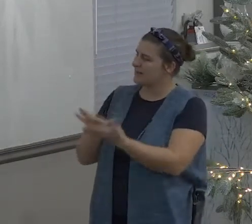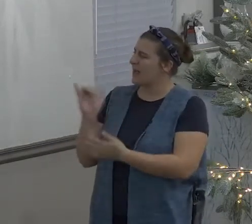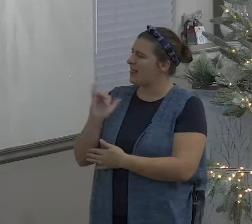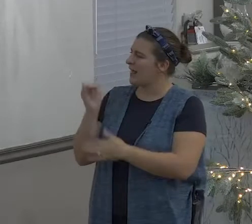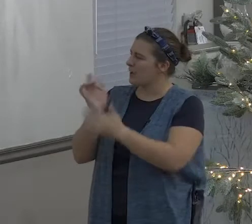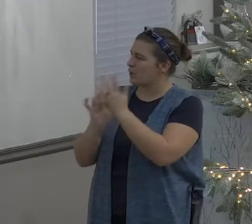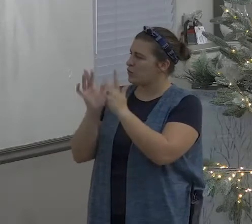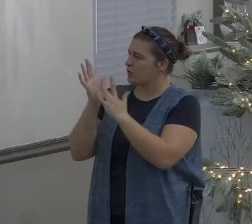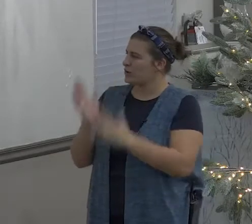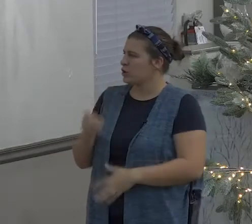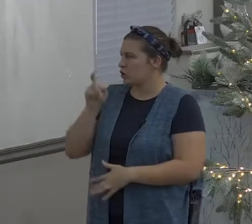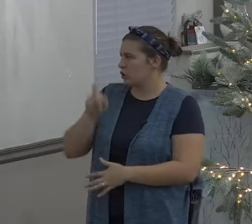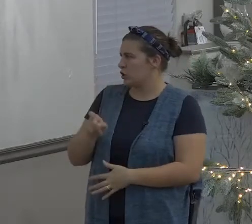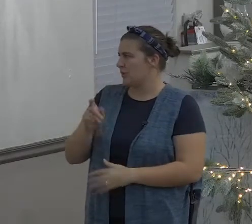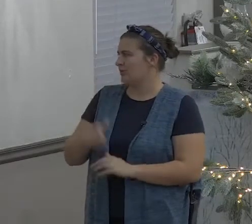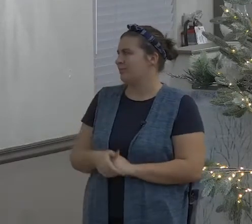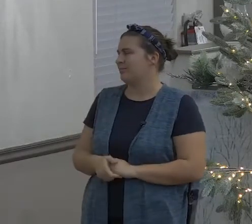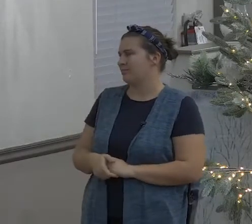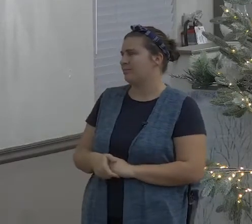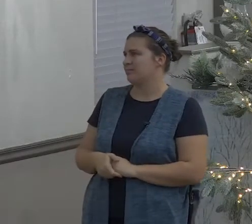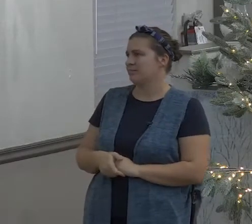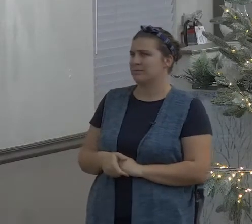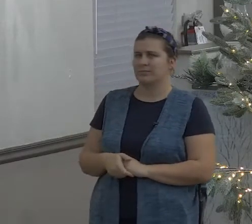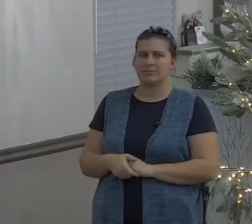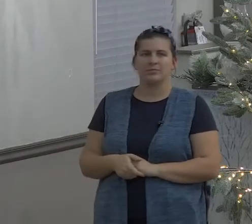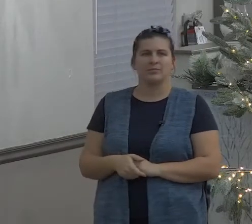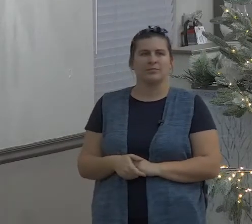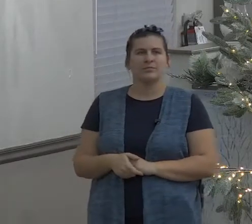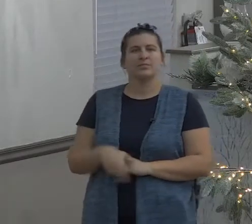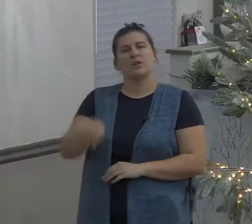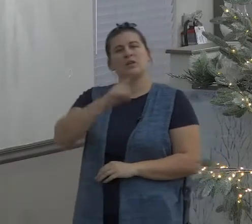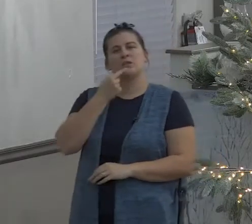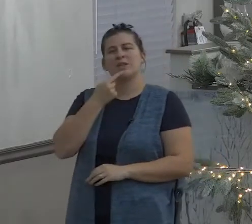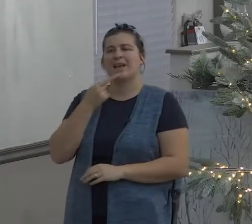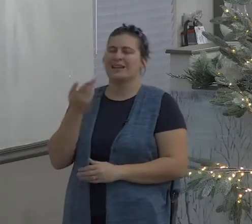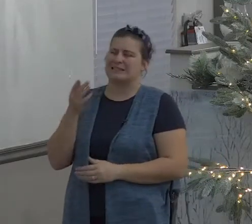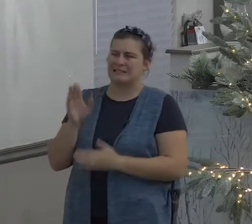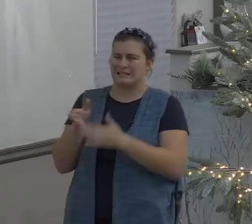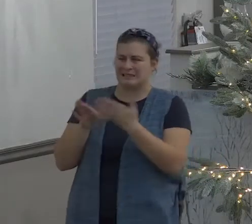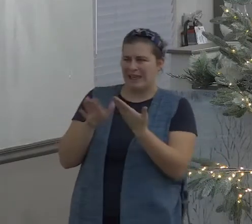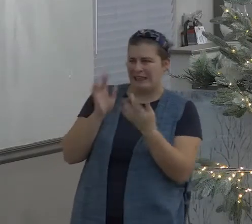how about you and God help me to die like a Christian